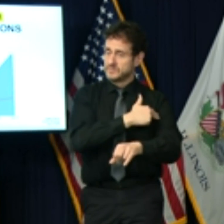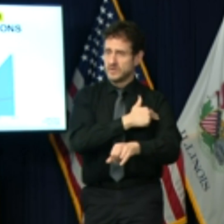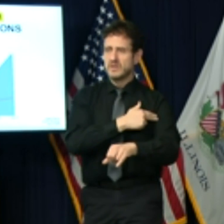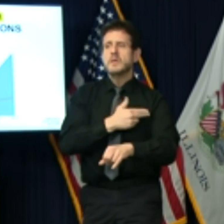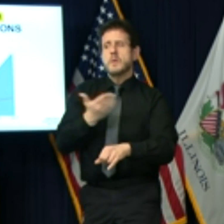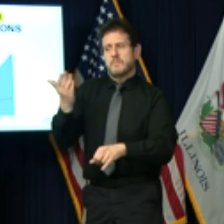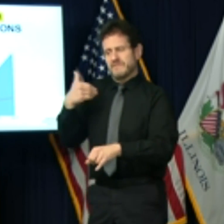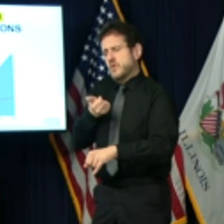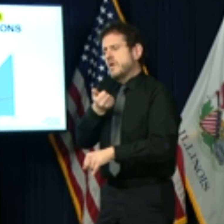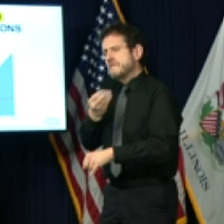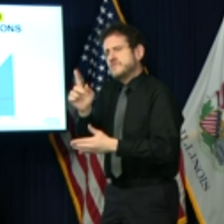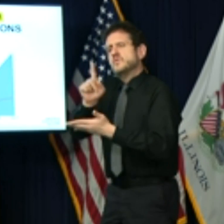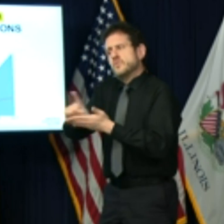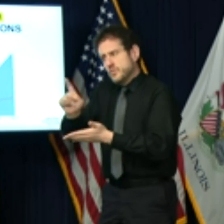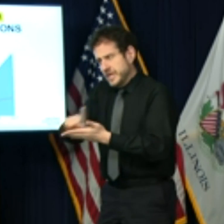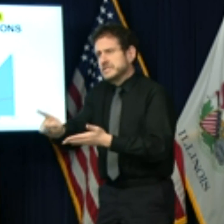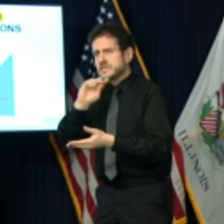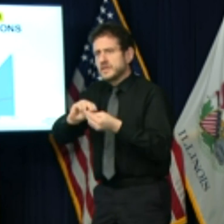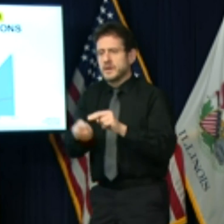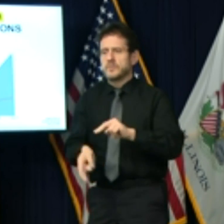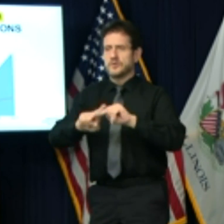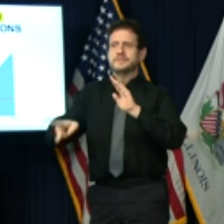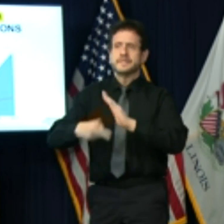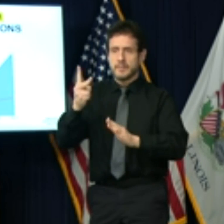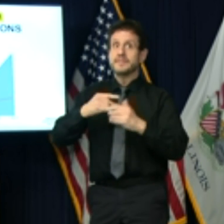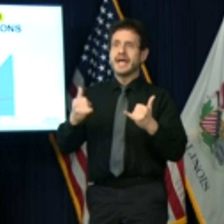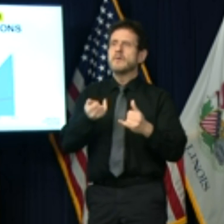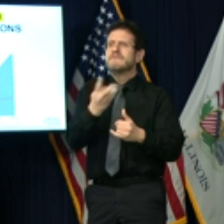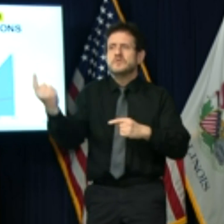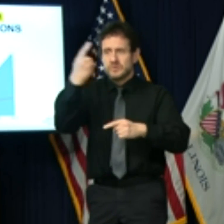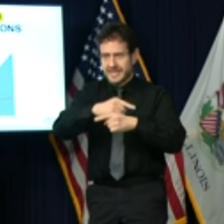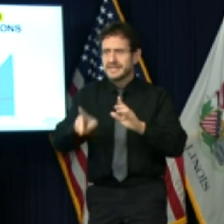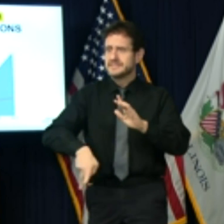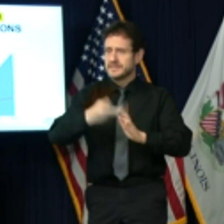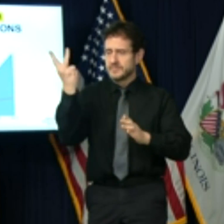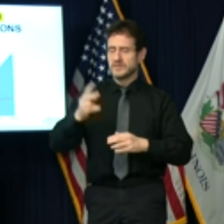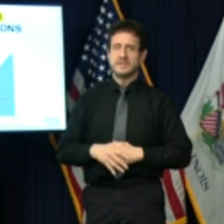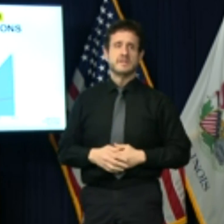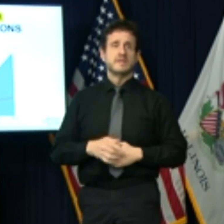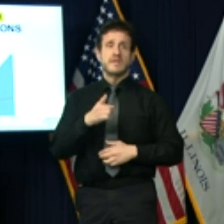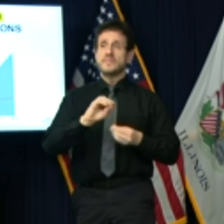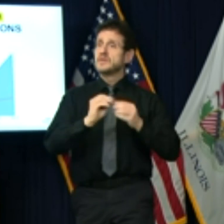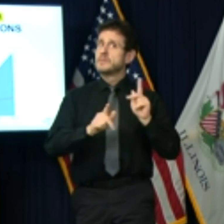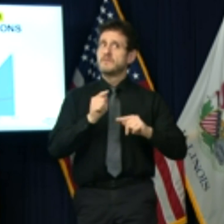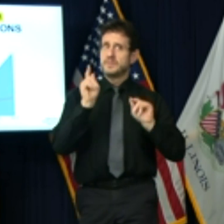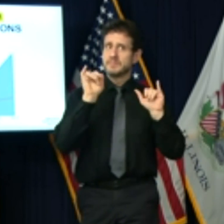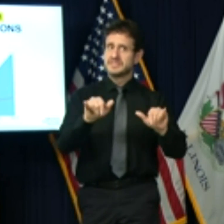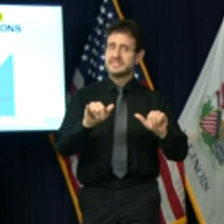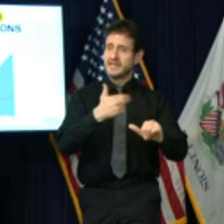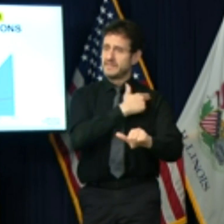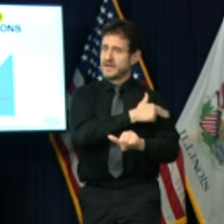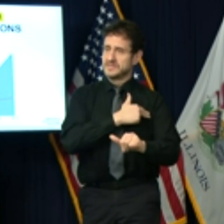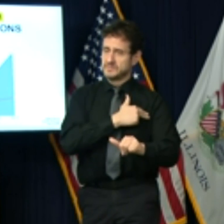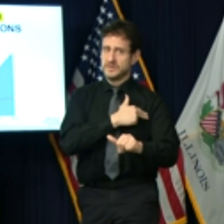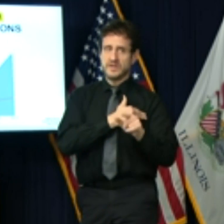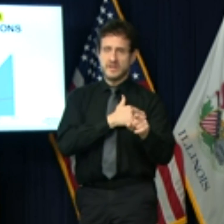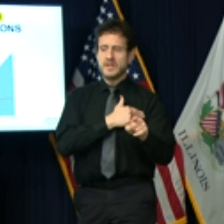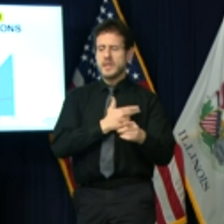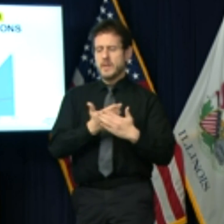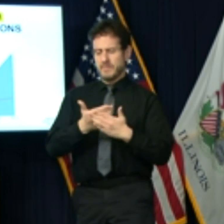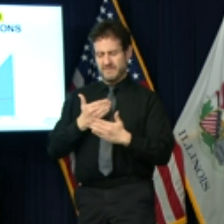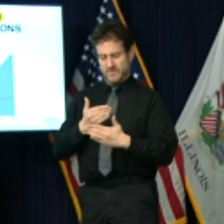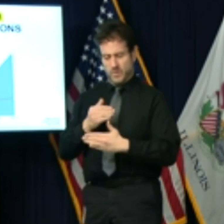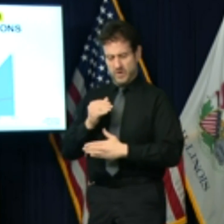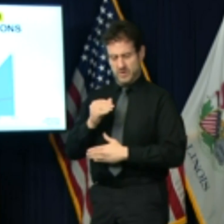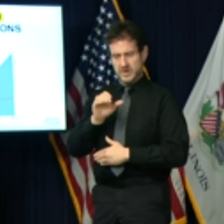Over the last month, the rate of growth in COVID patients in the hospital has grown from a 9% increase